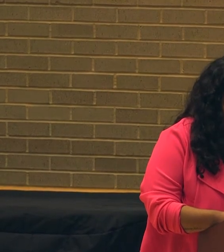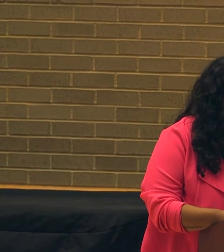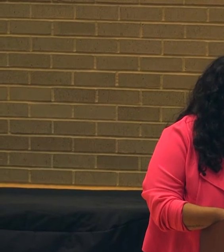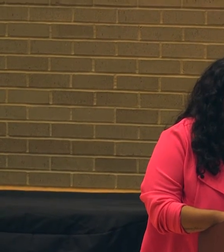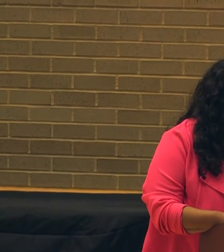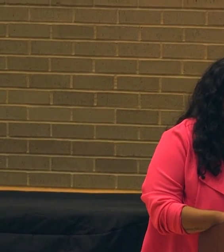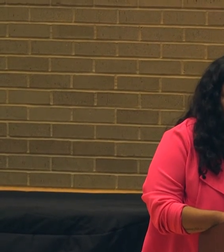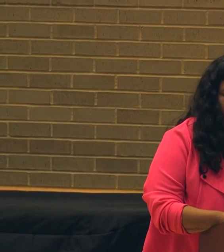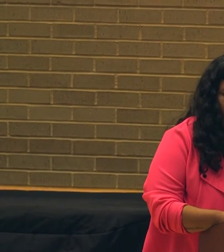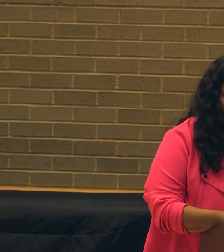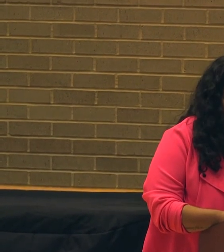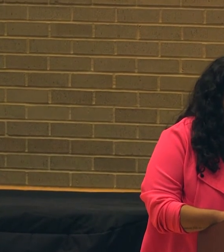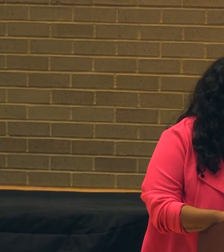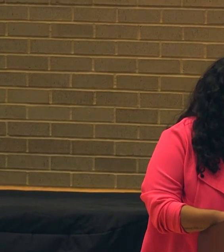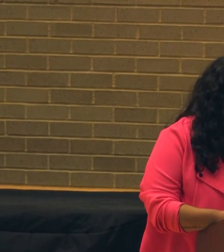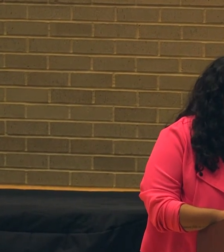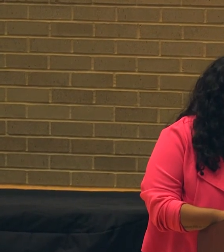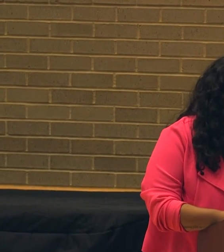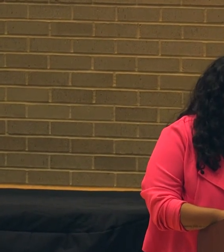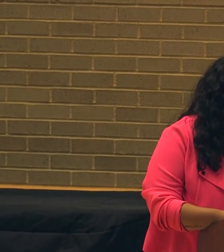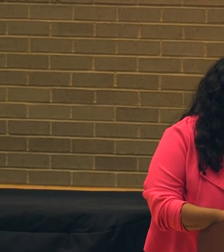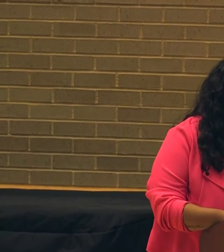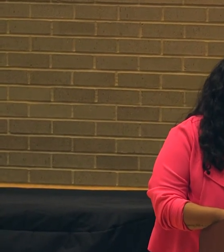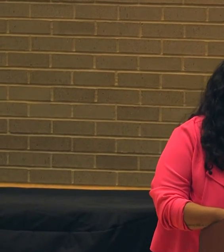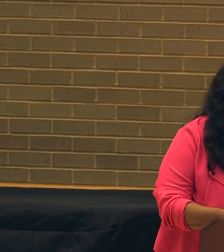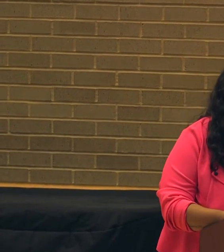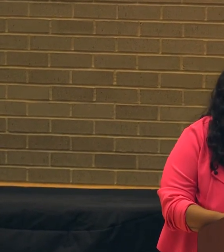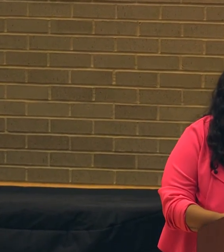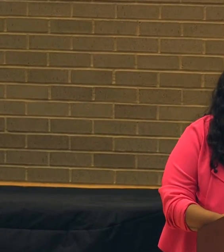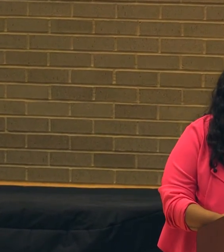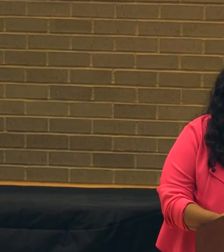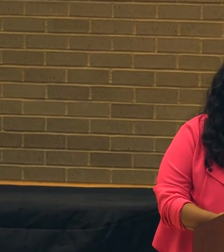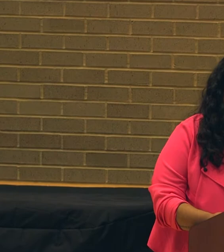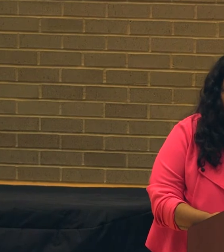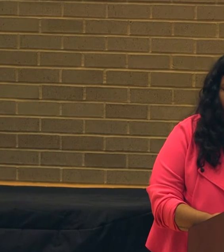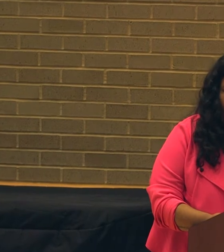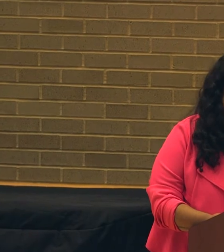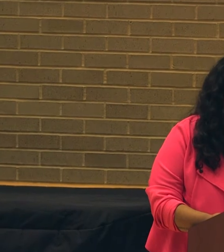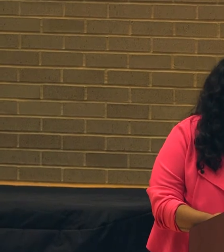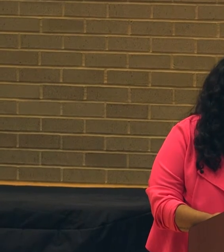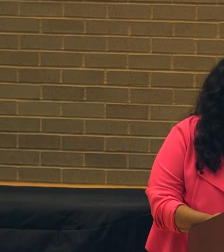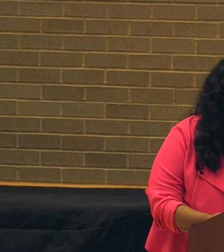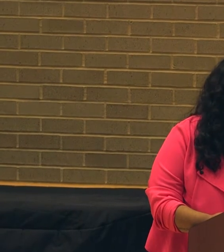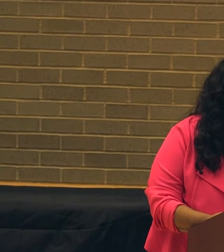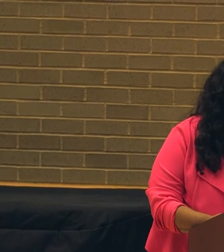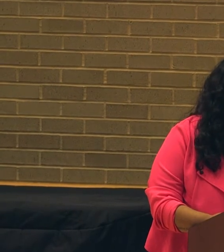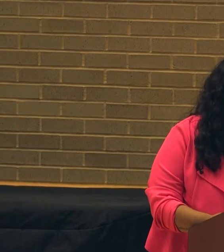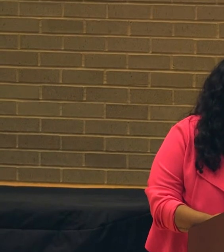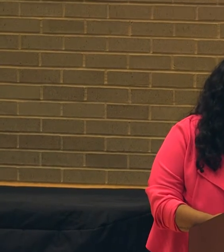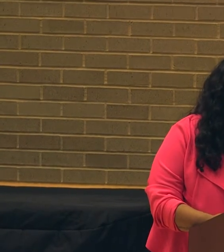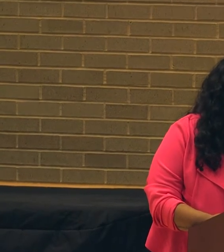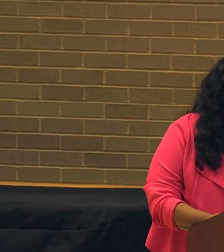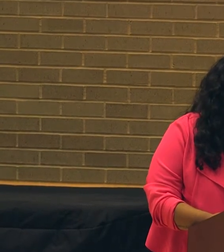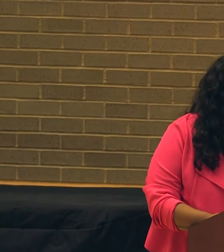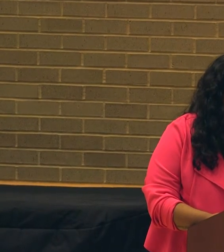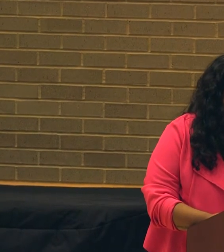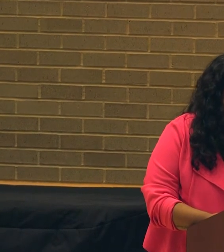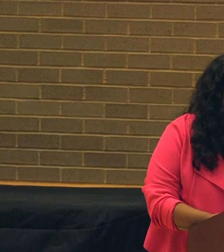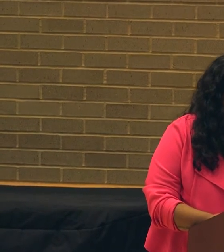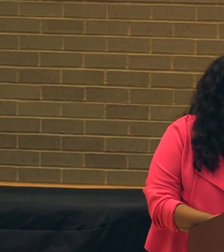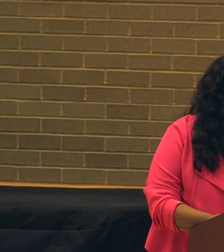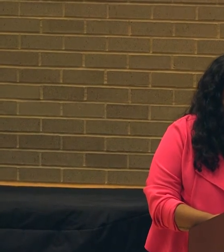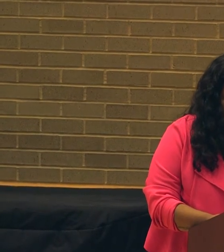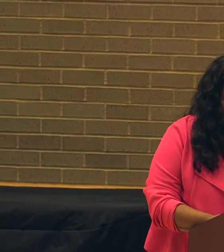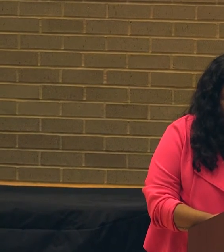Diverse Discourse Lecture with Christopher K. Morgan. I'm going to give a brief land acknowledgment and jump into my introduction. We